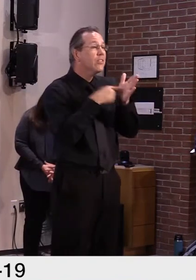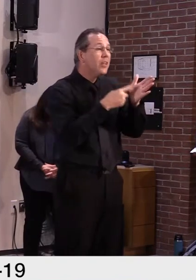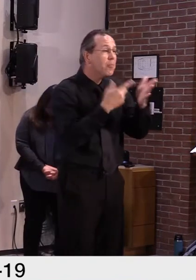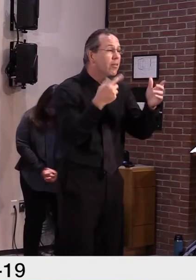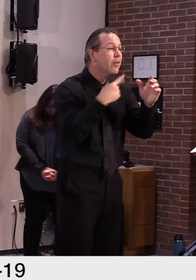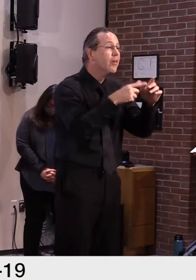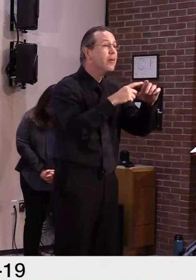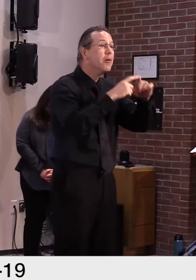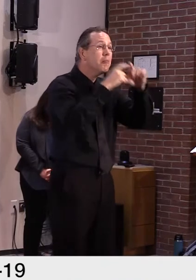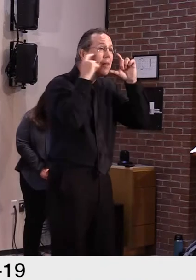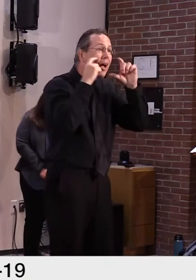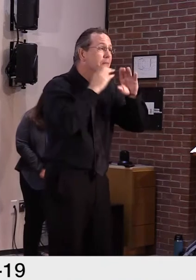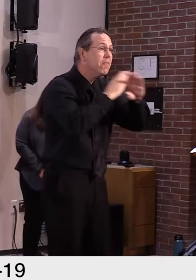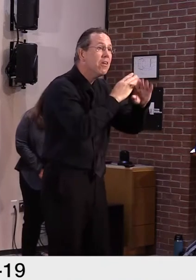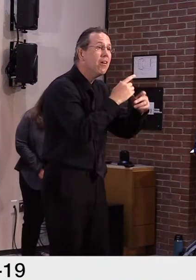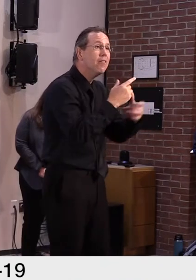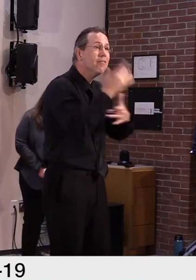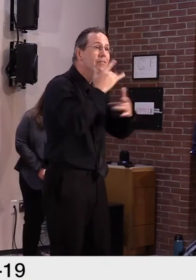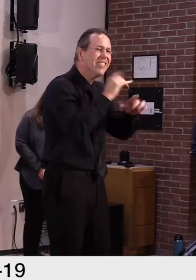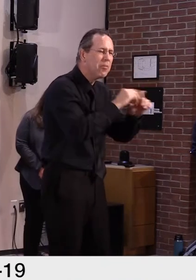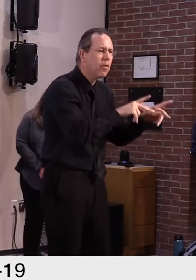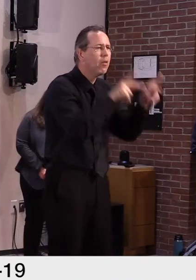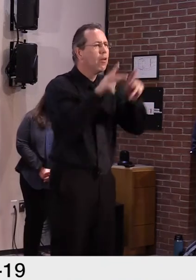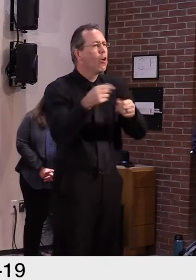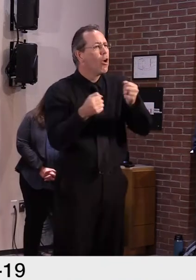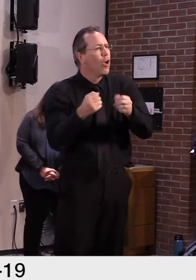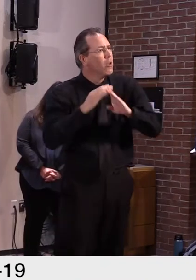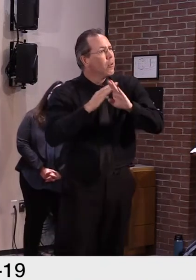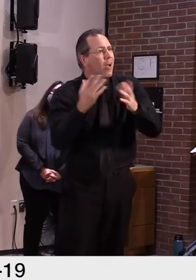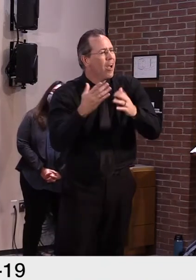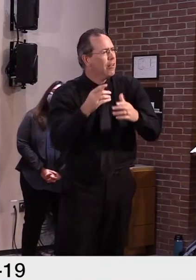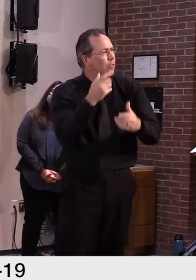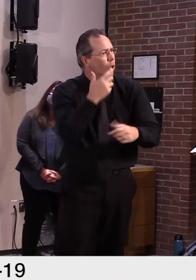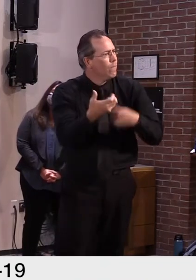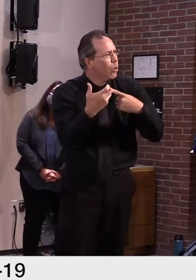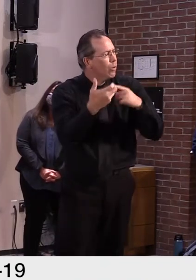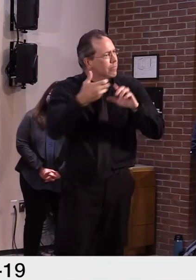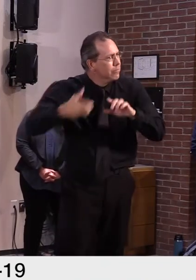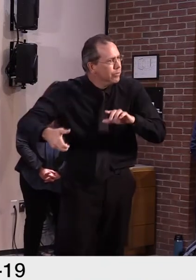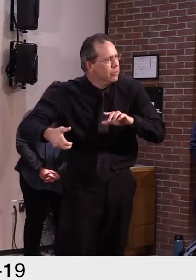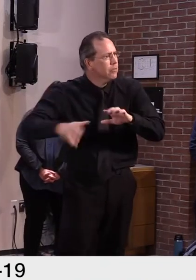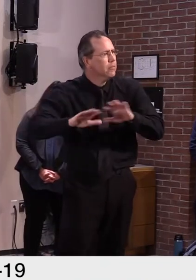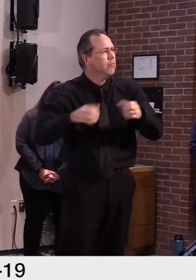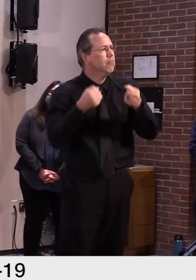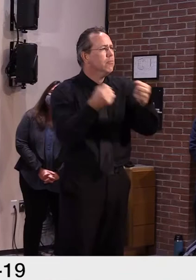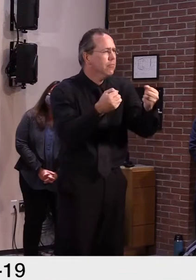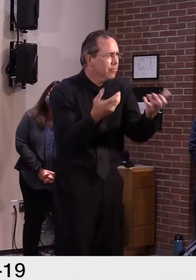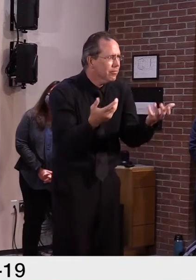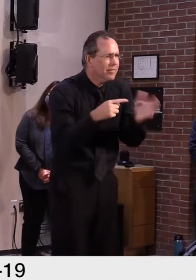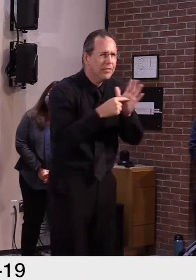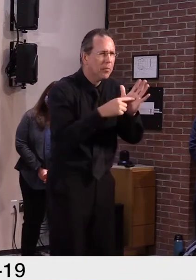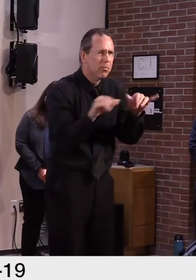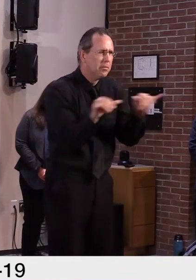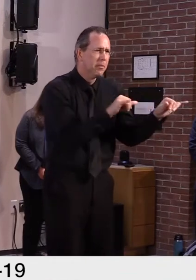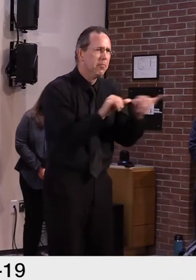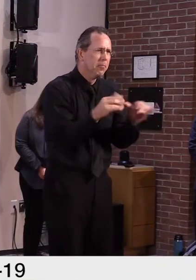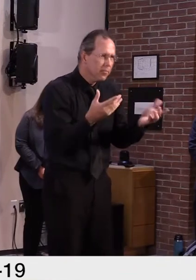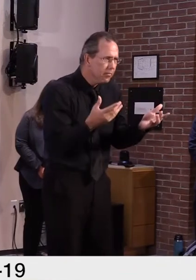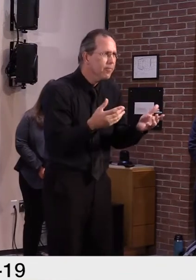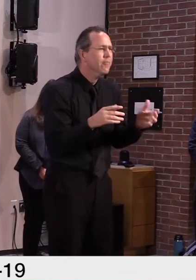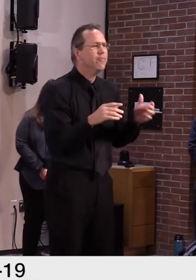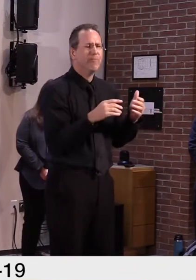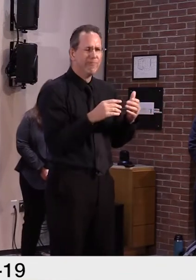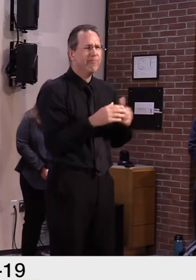we need to take those prevention measures. And you can do so on the highways. It's literally in your